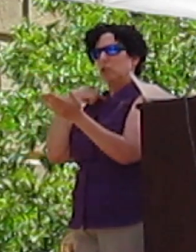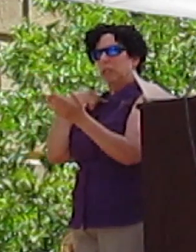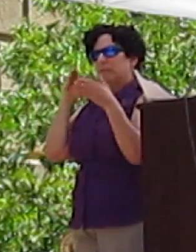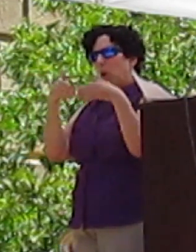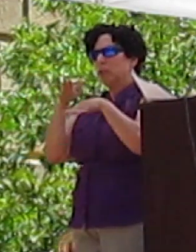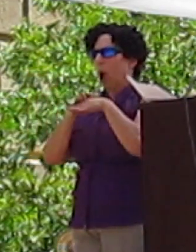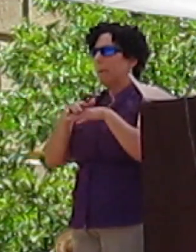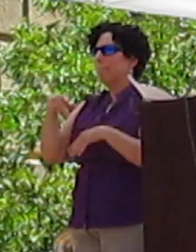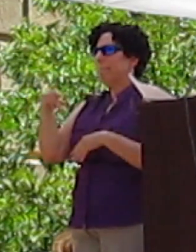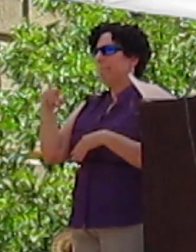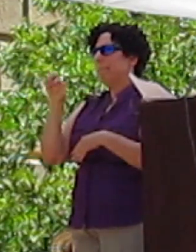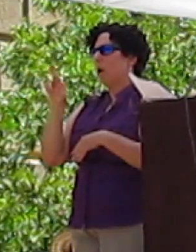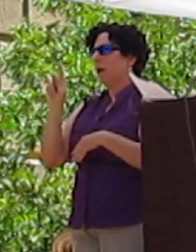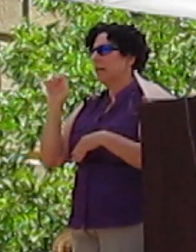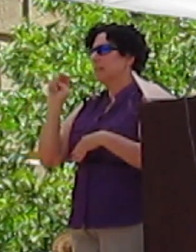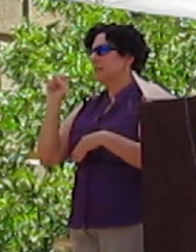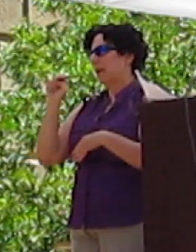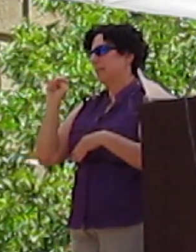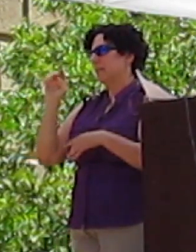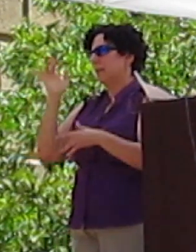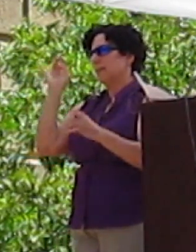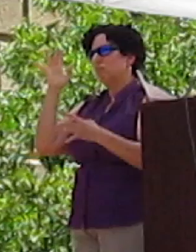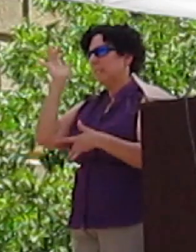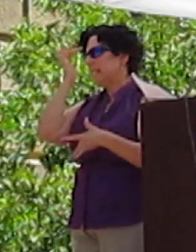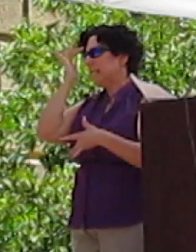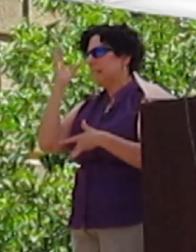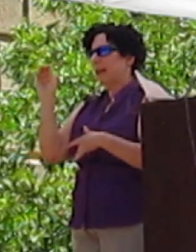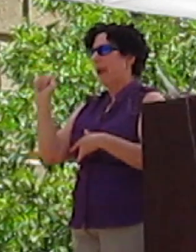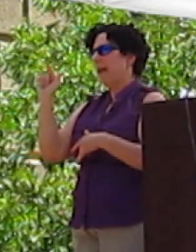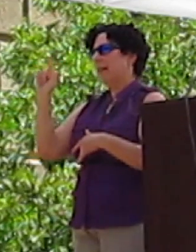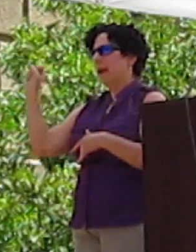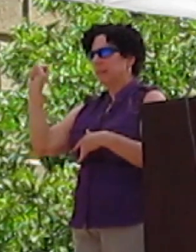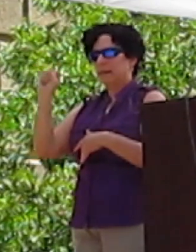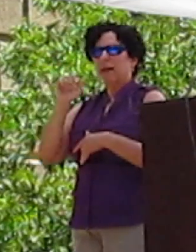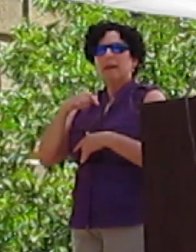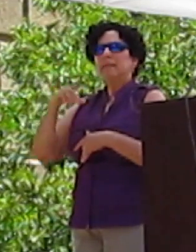Parkinson's disease and ALS. Ladies and gentlemen, Dr. Amy Raymond.